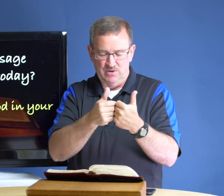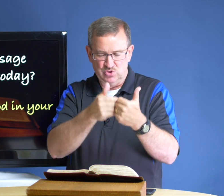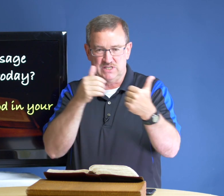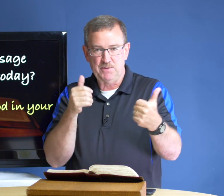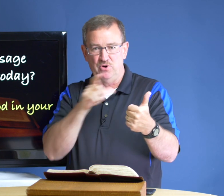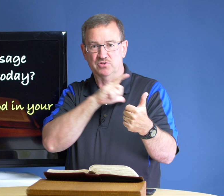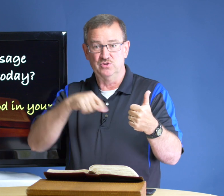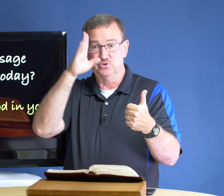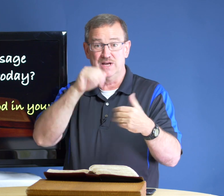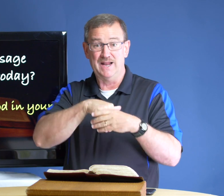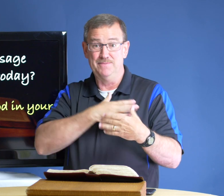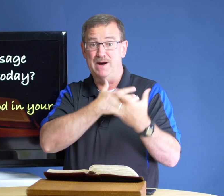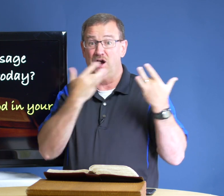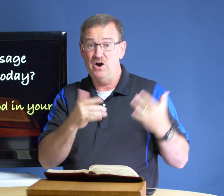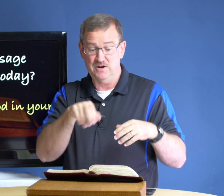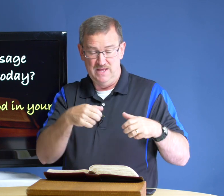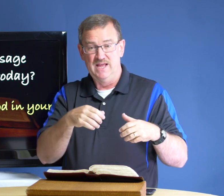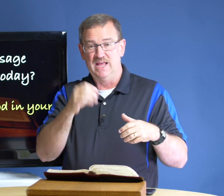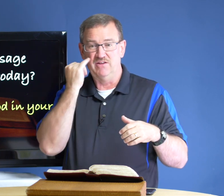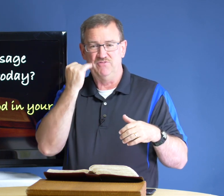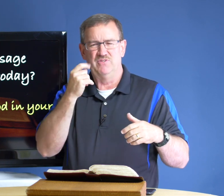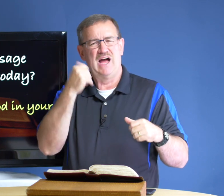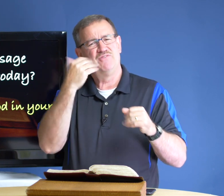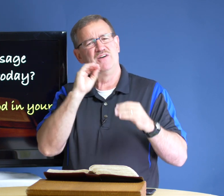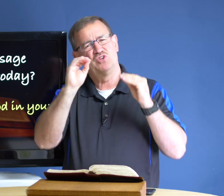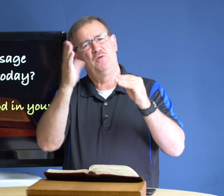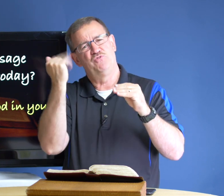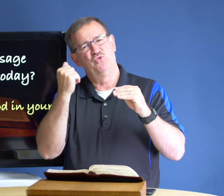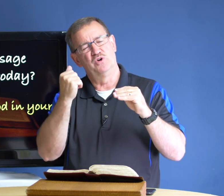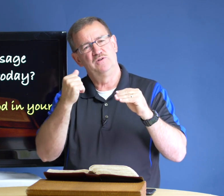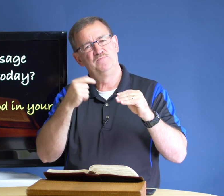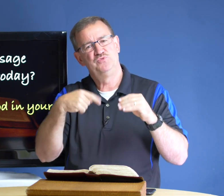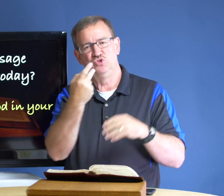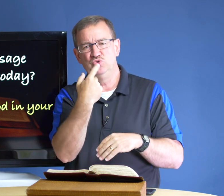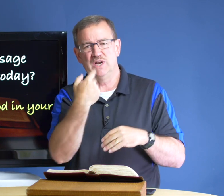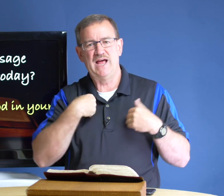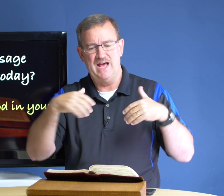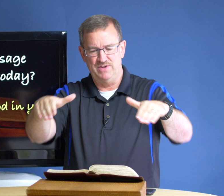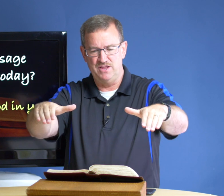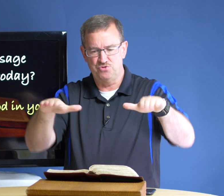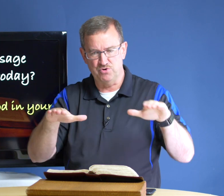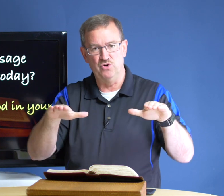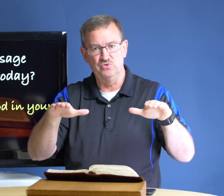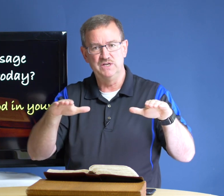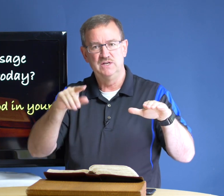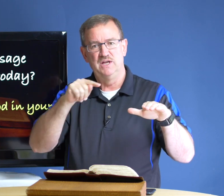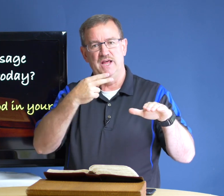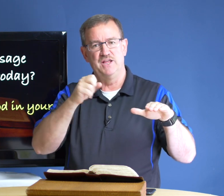i will set apart the lord god in my heart if i've taught before you and i have a throne a